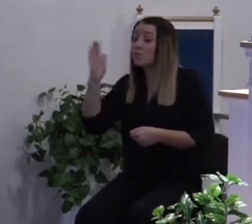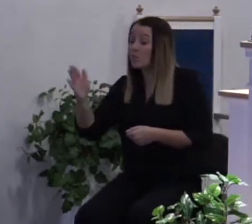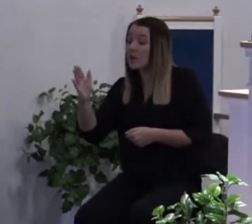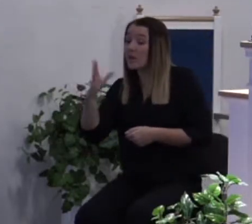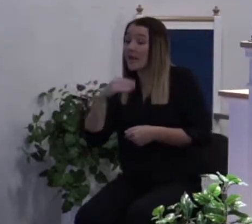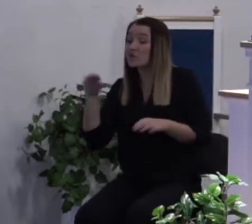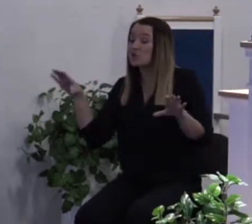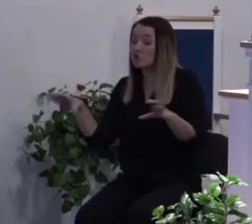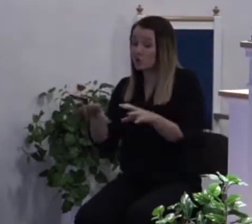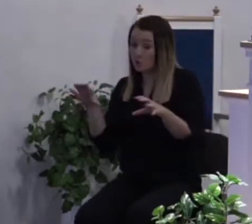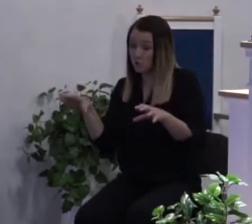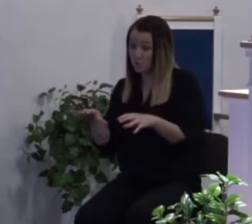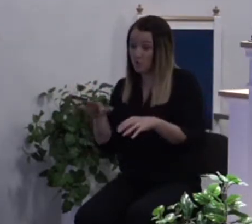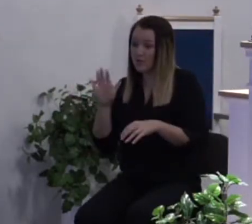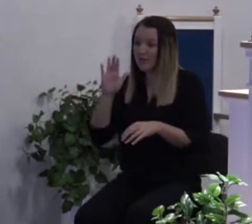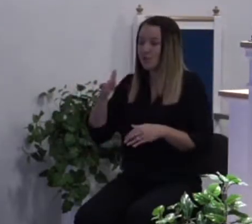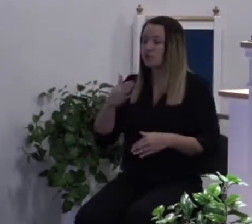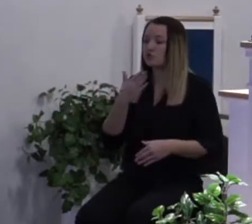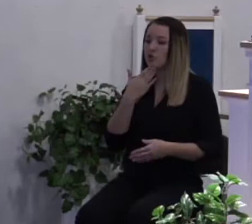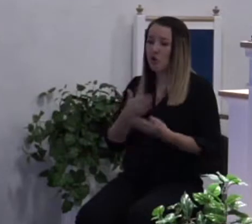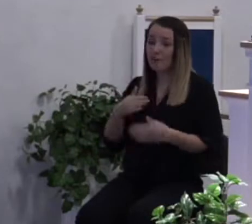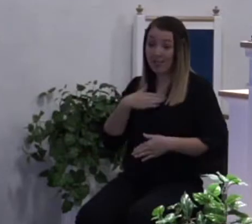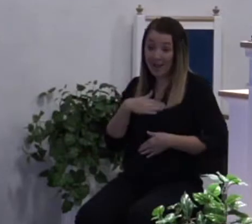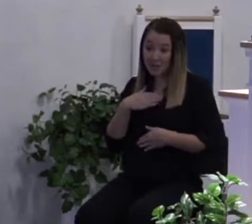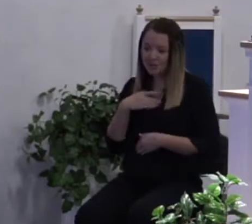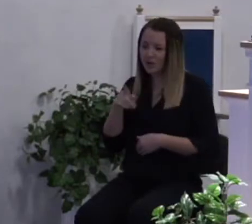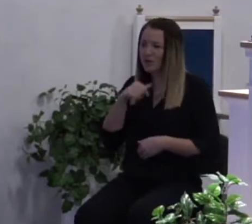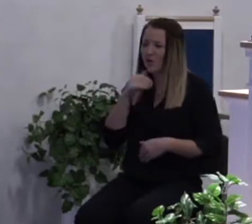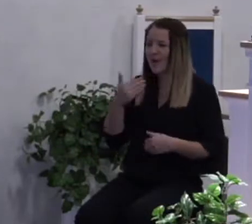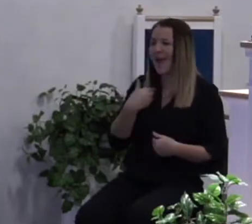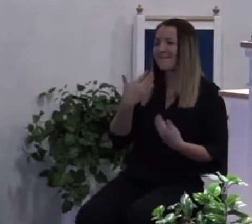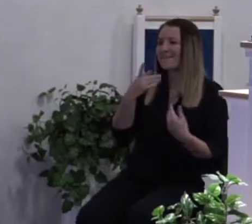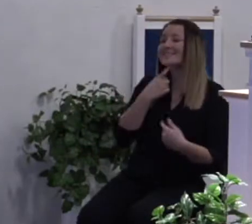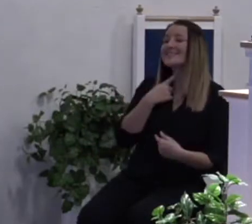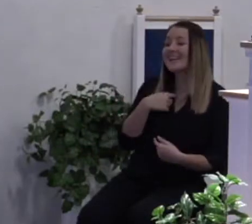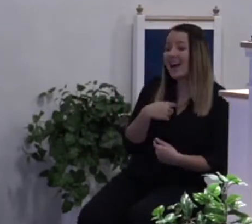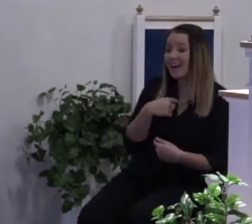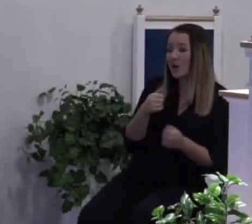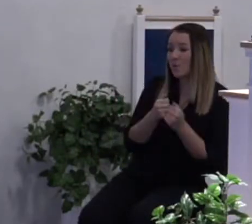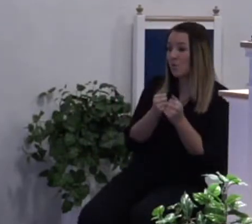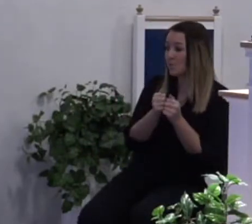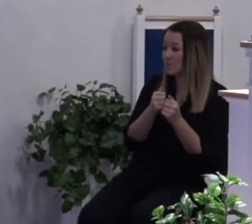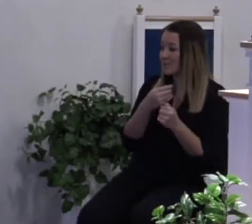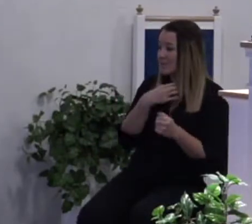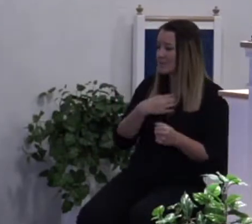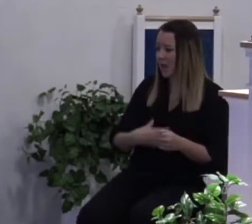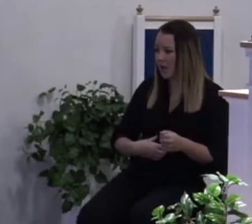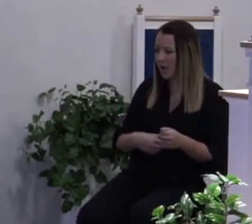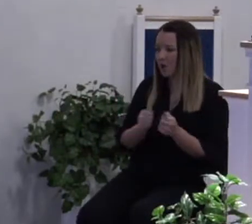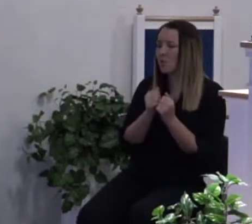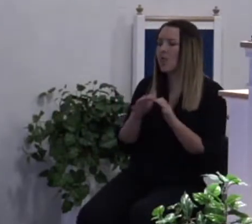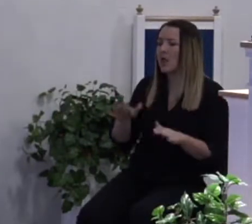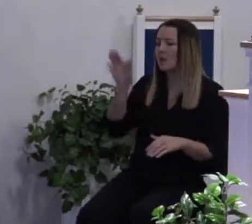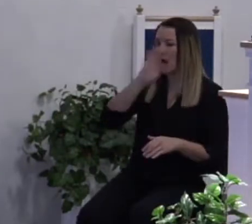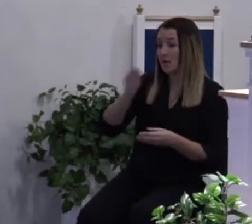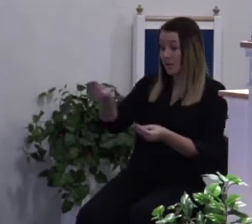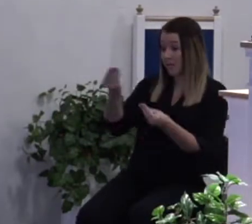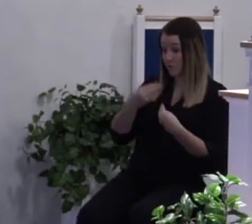do his good pleasure. You don't have a desire without God giving it to you. There are some folks that are not in church right